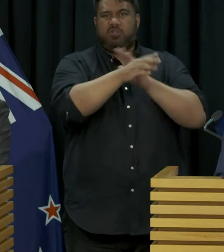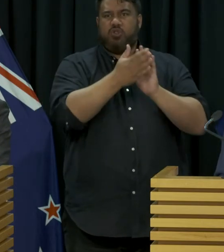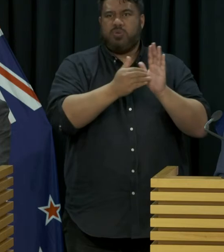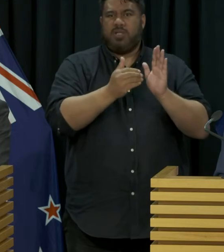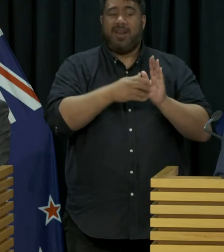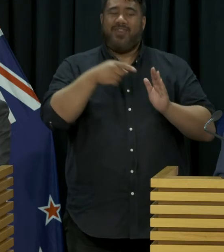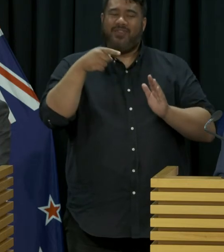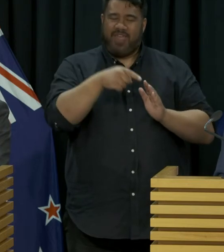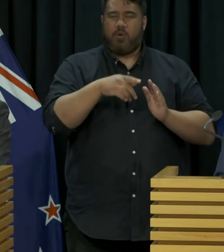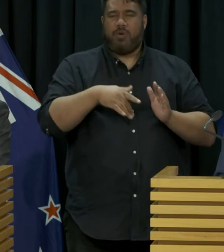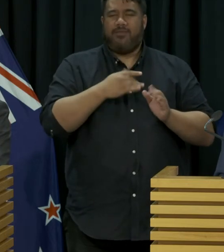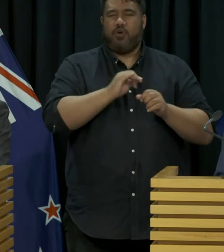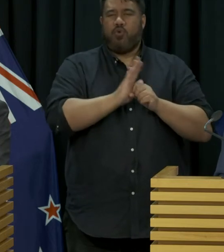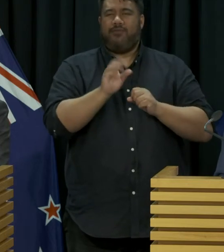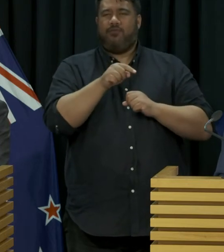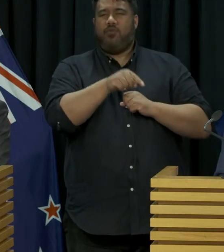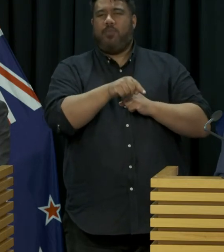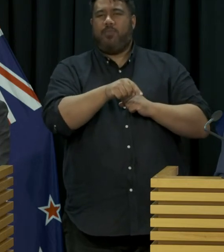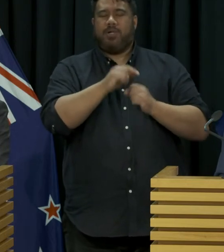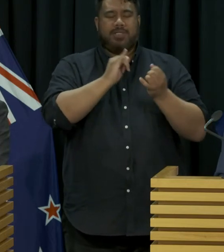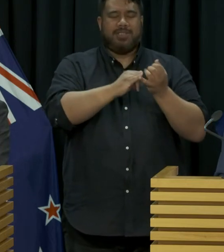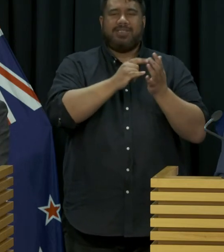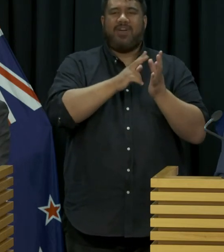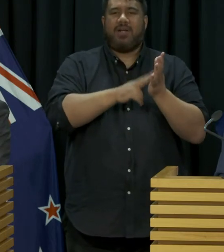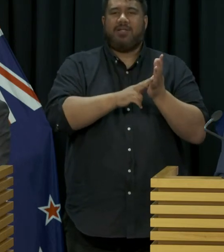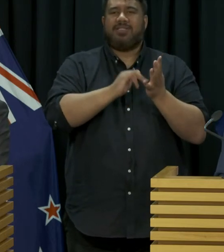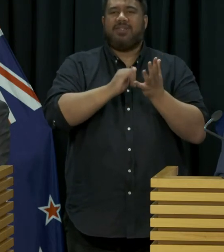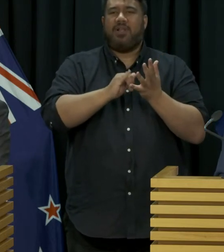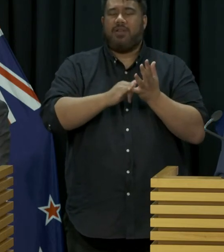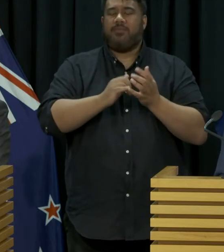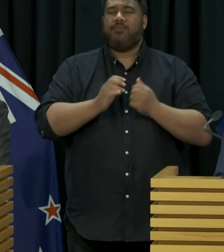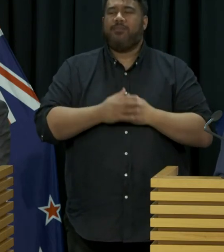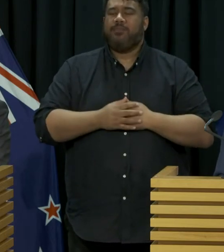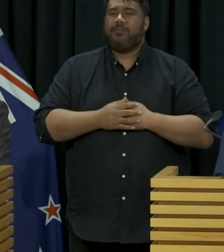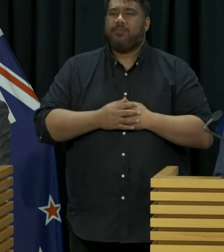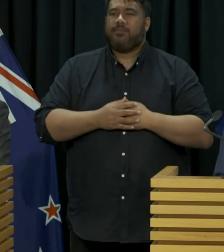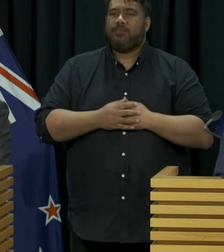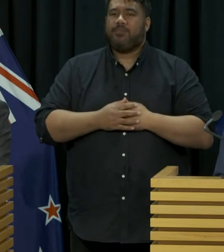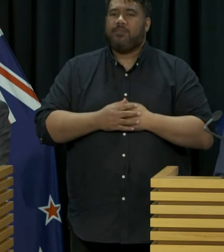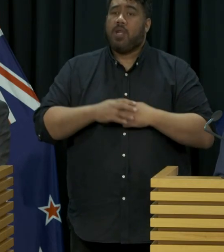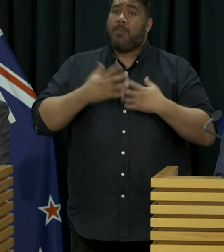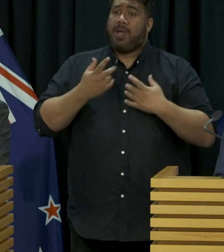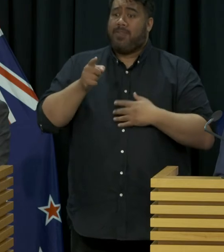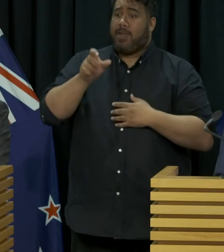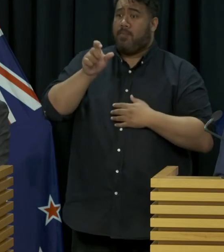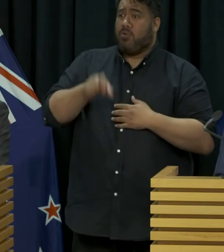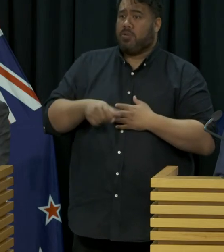residual risk is whether they picked it up off the marine